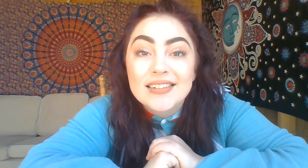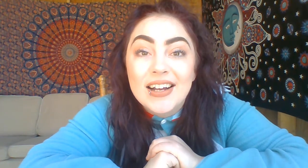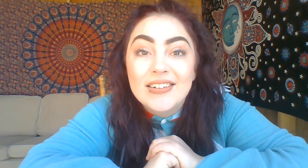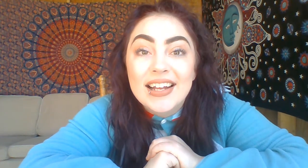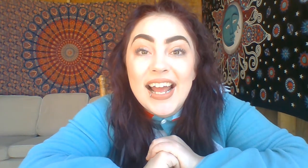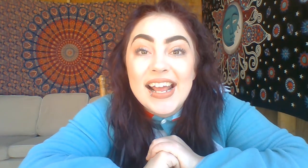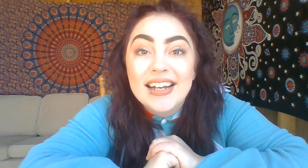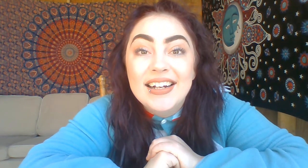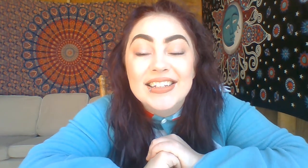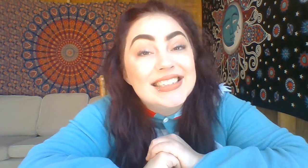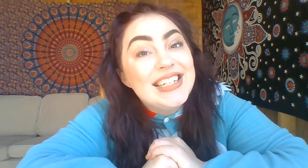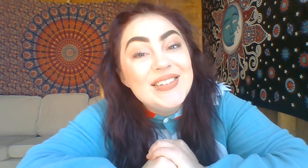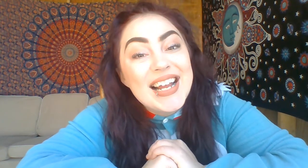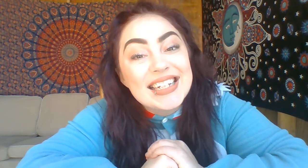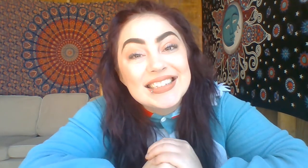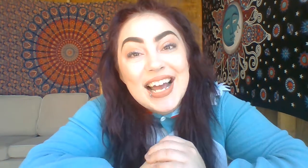Okay. I'll see you next time.